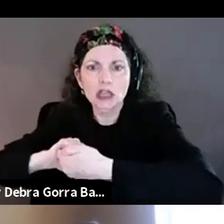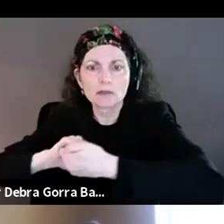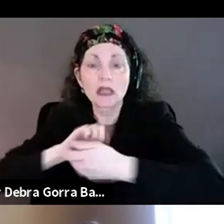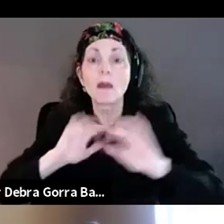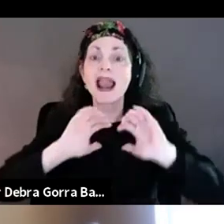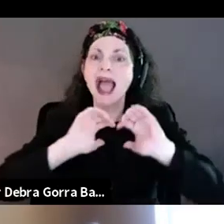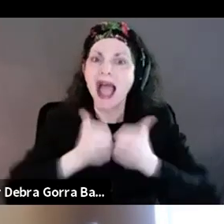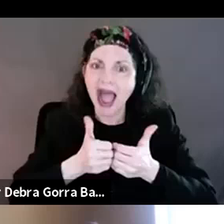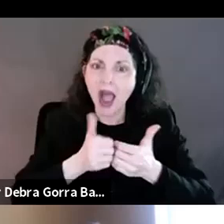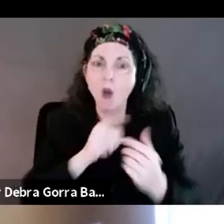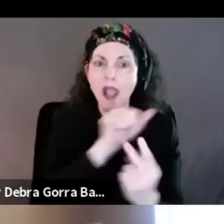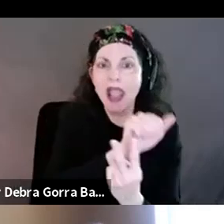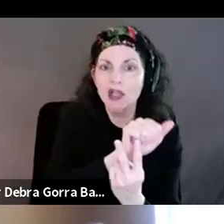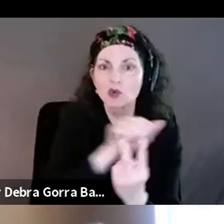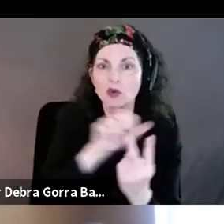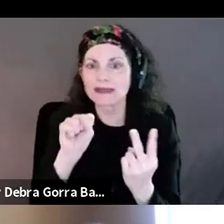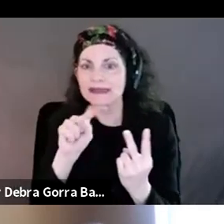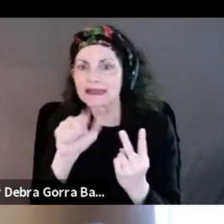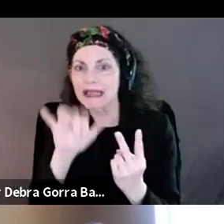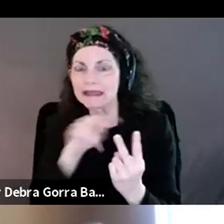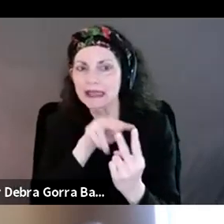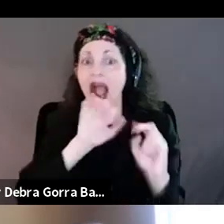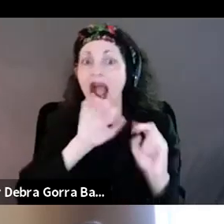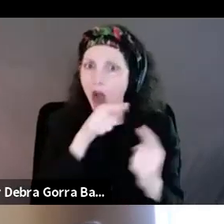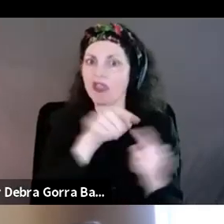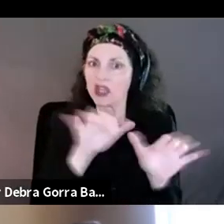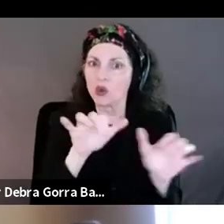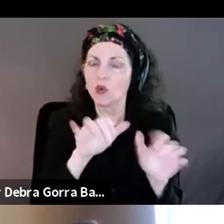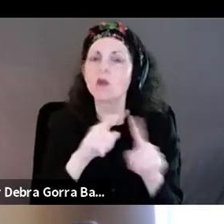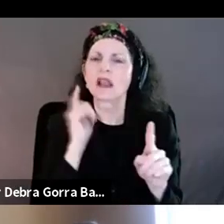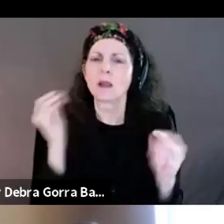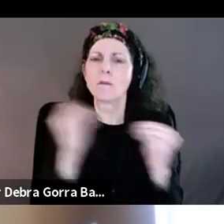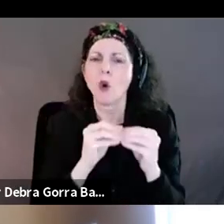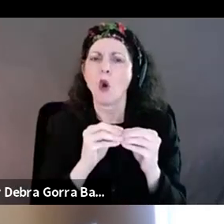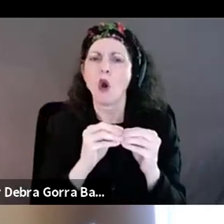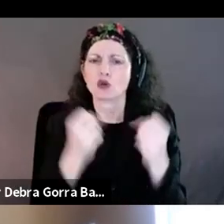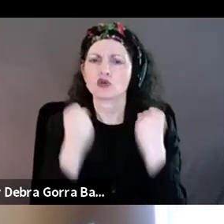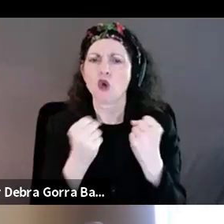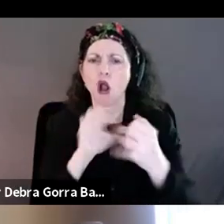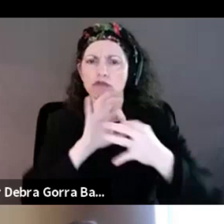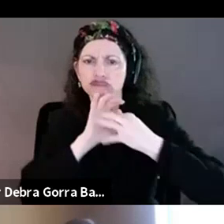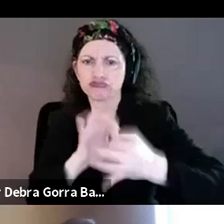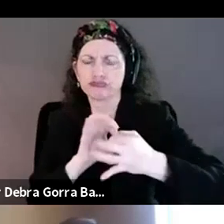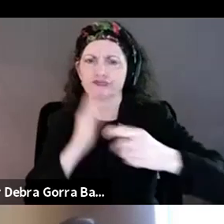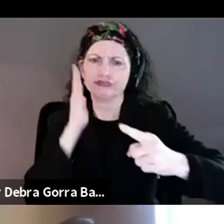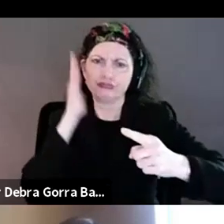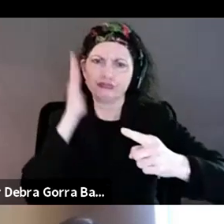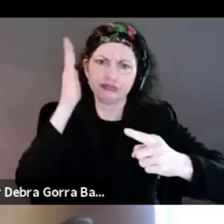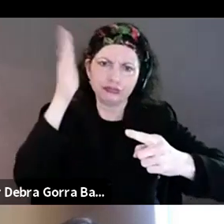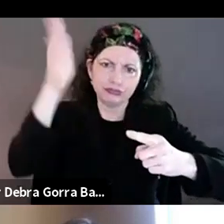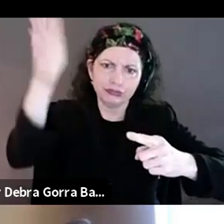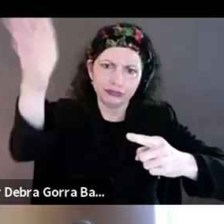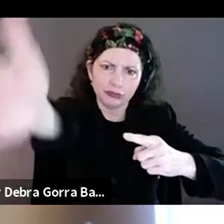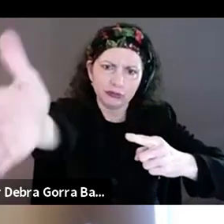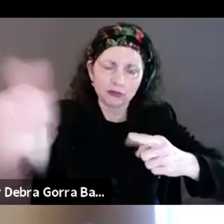have forged them is, is so kind of long-term thinking and so strategic, not just for getting crip camp out in the world and leveraging